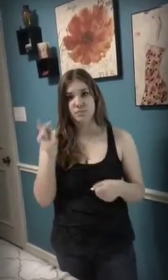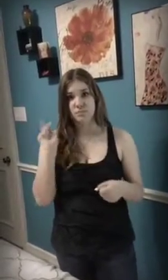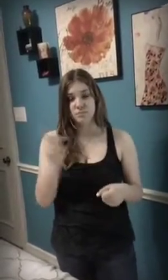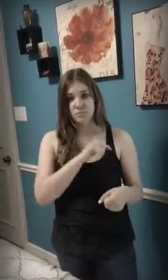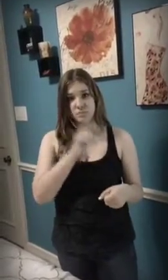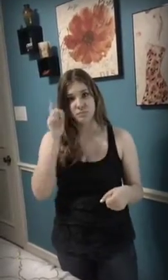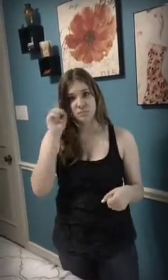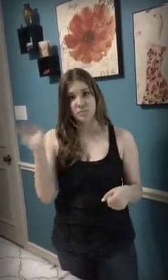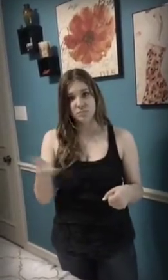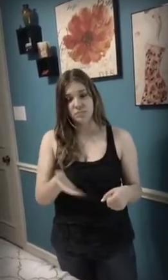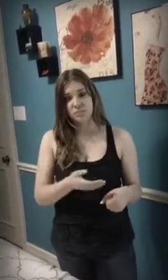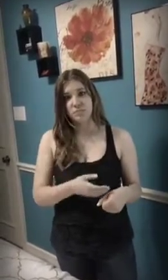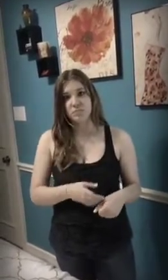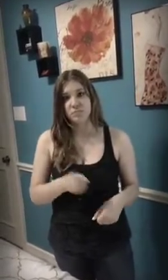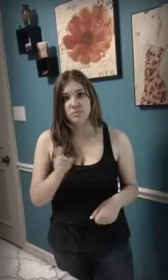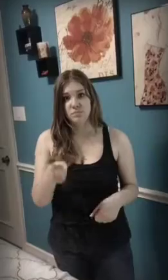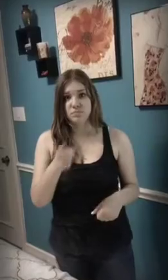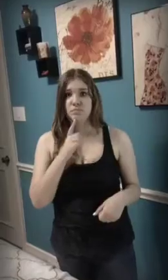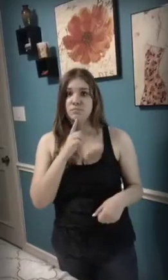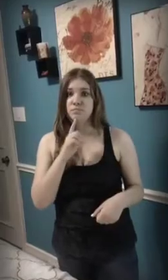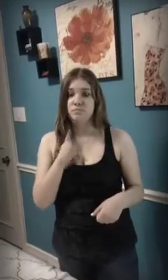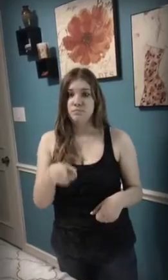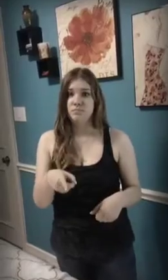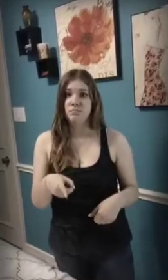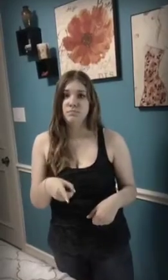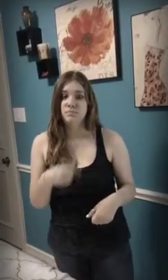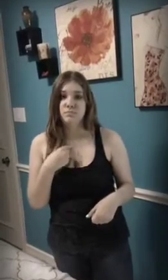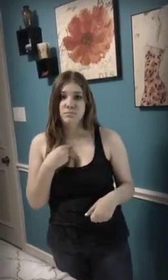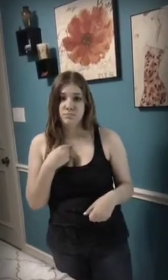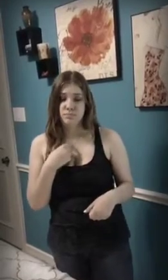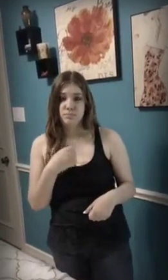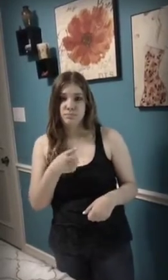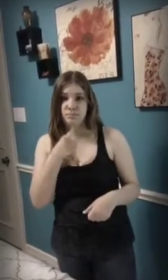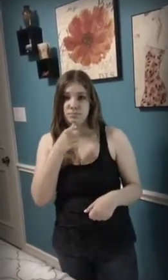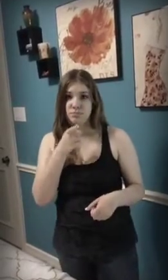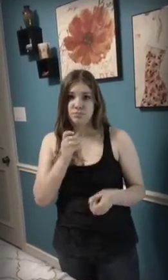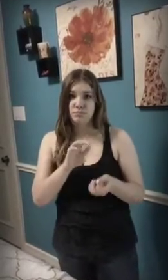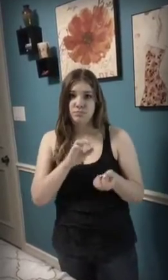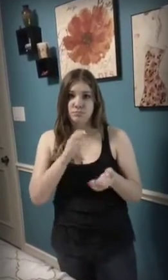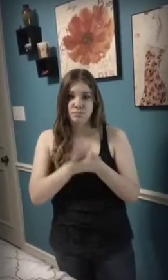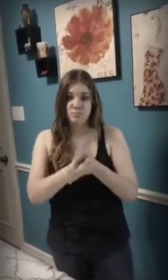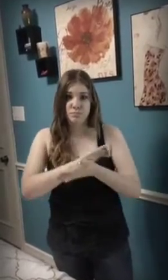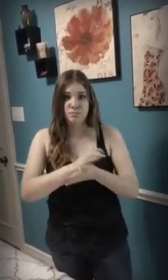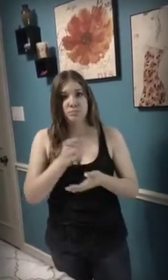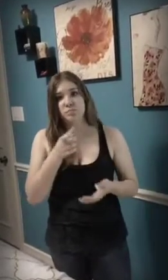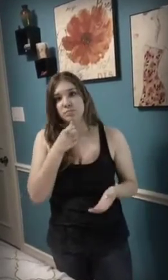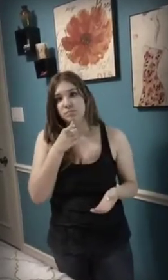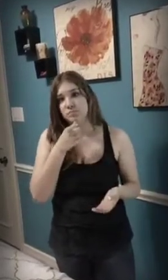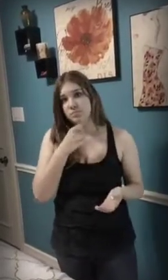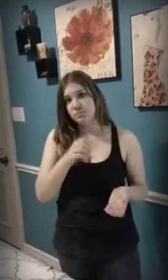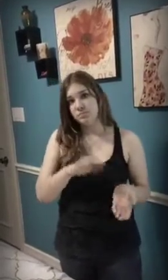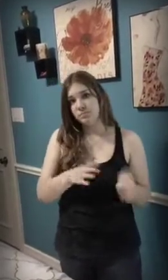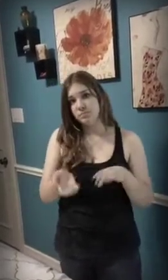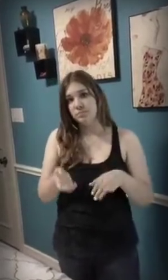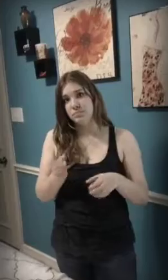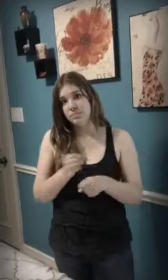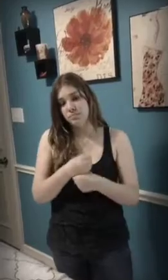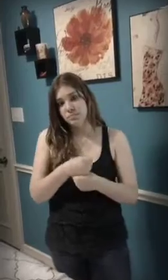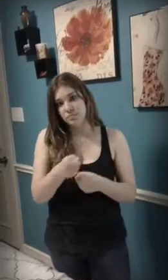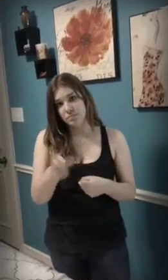king of anything So you dare tell me who to be Who died and made you